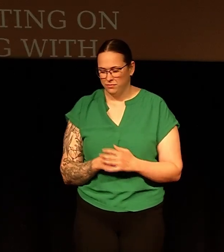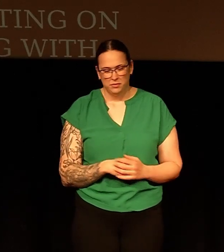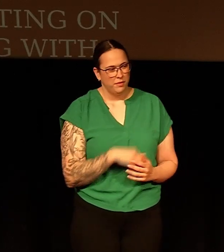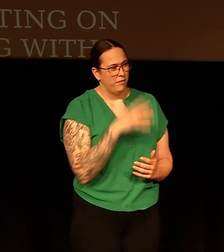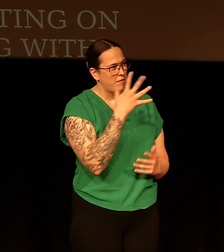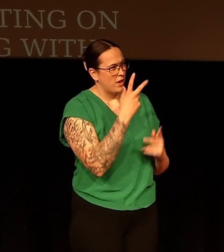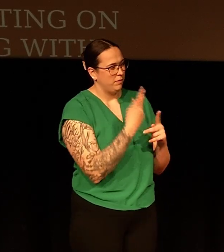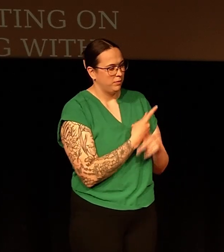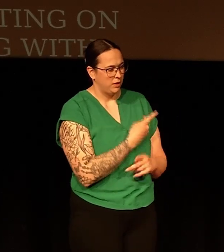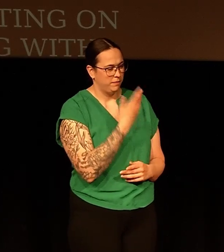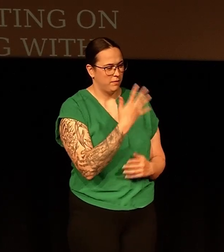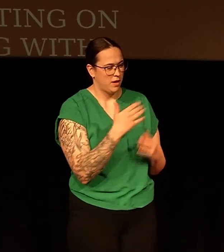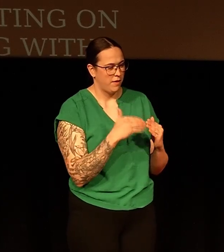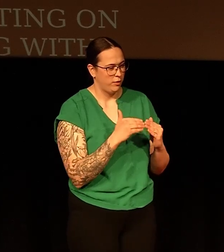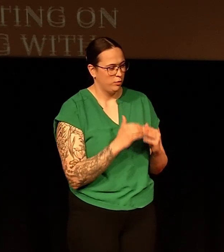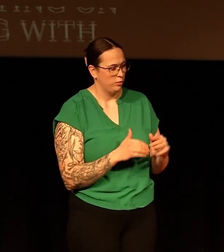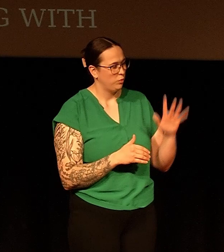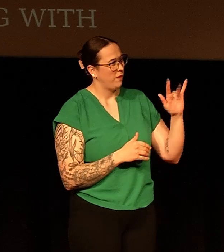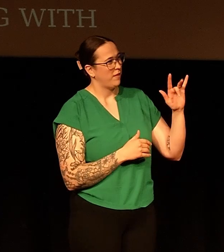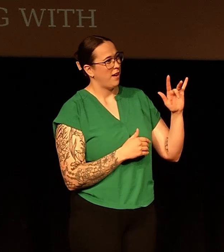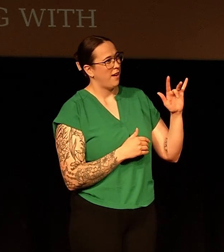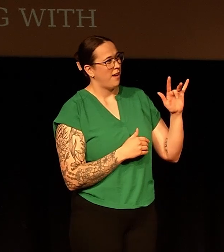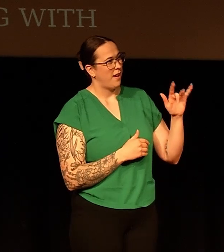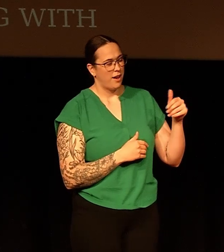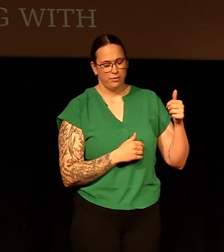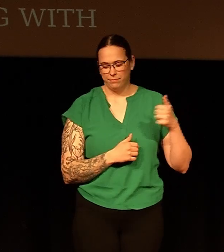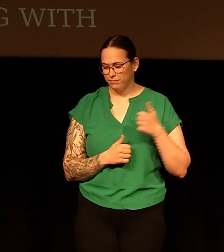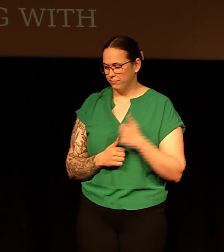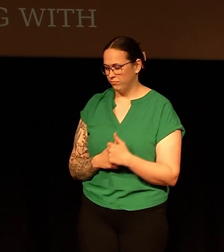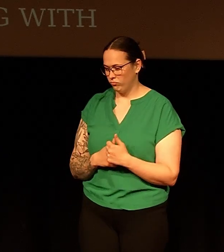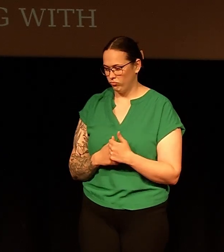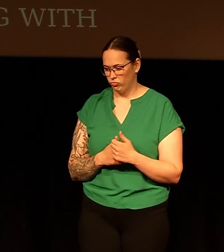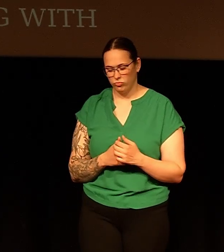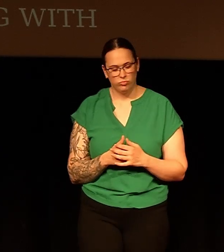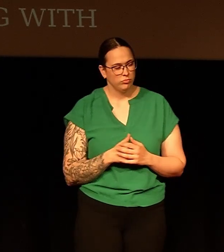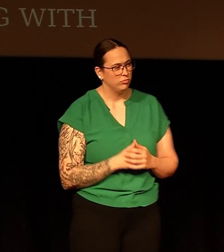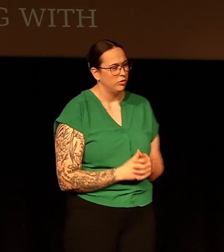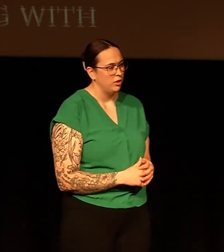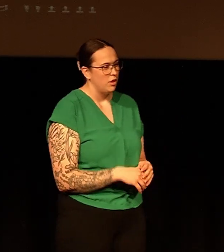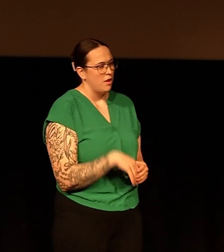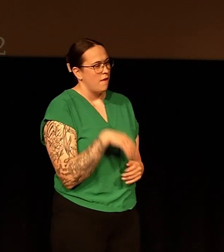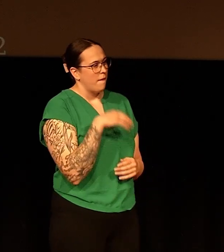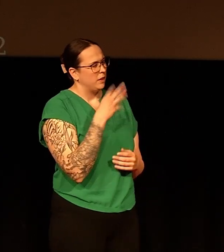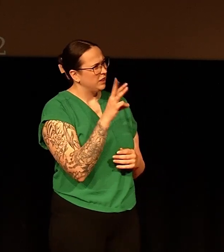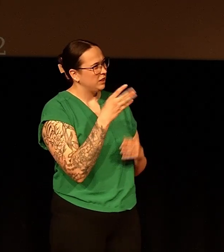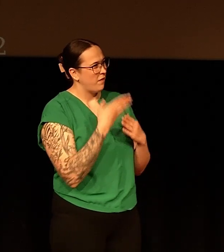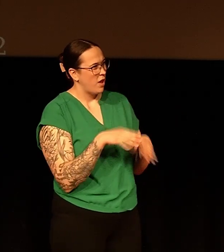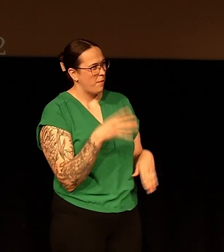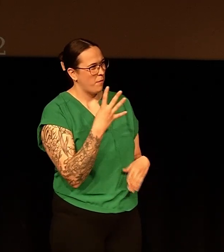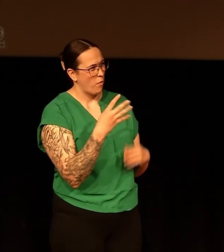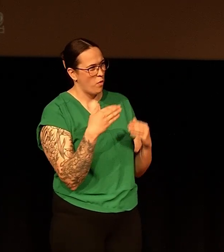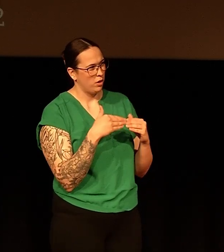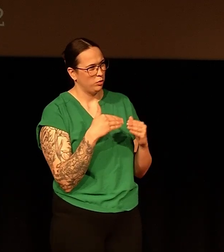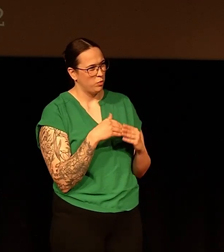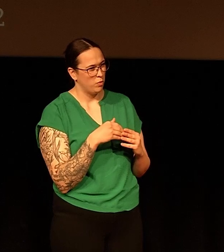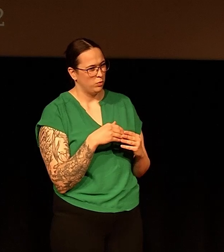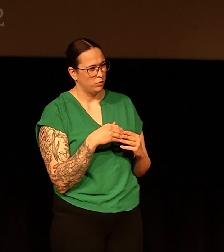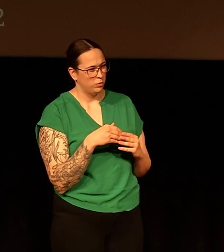Yep. 5 times 5 is 25. Yep, that's right. 16 divided by 4 is